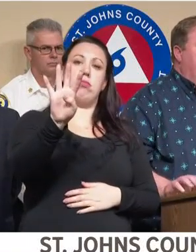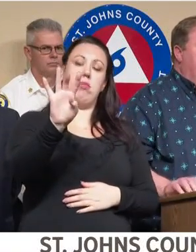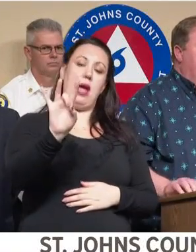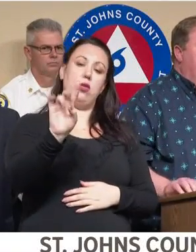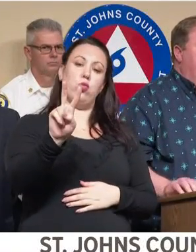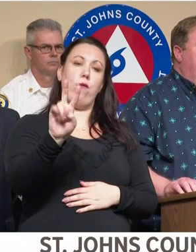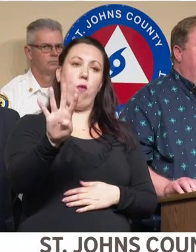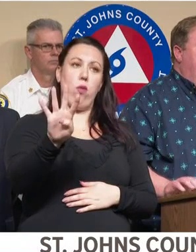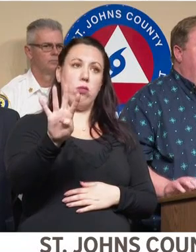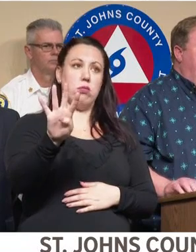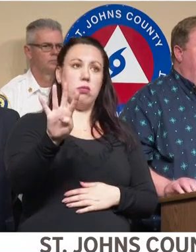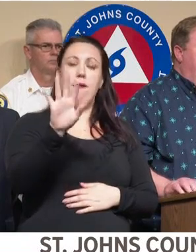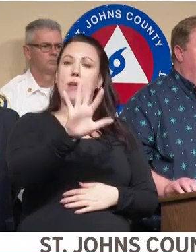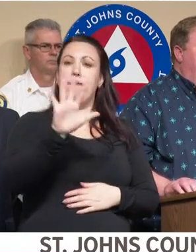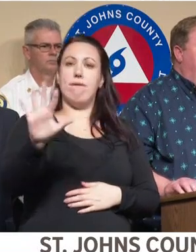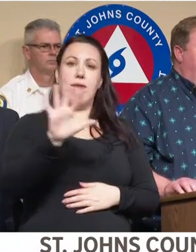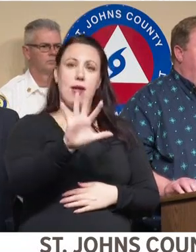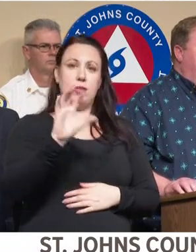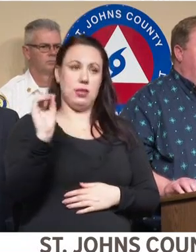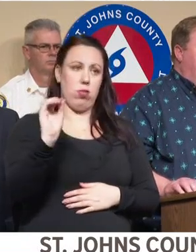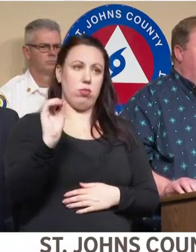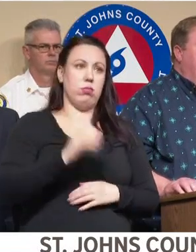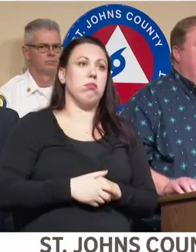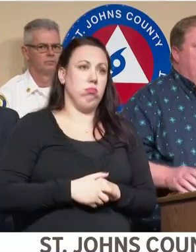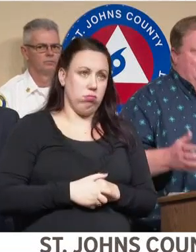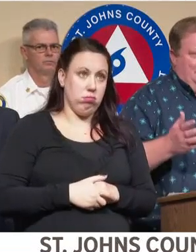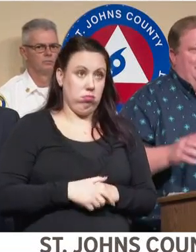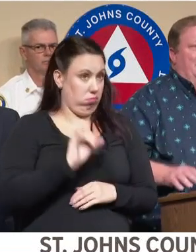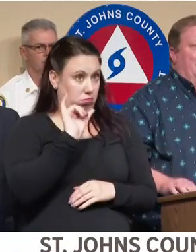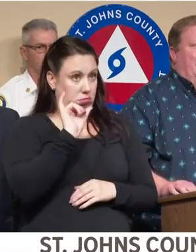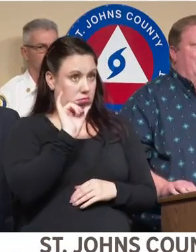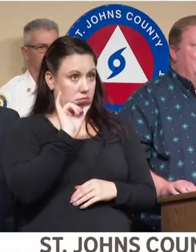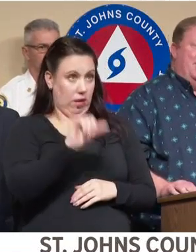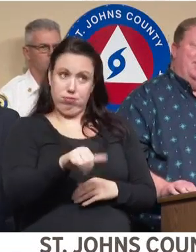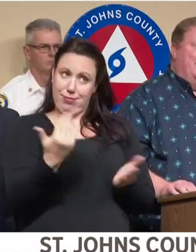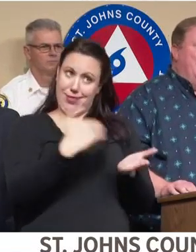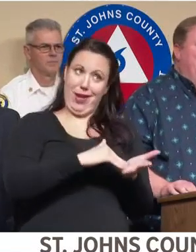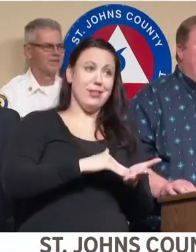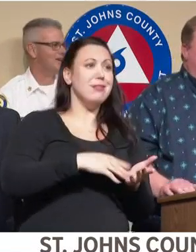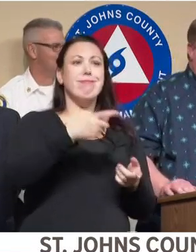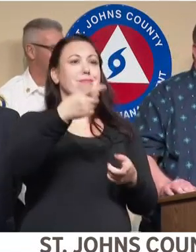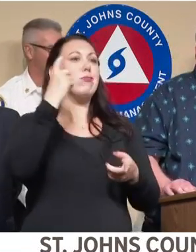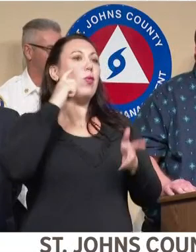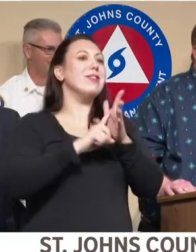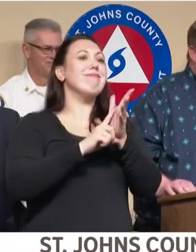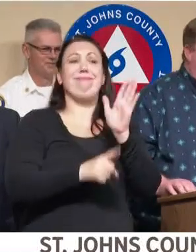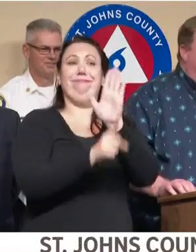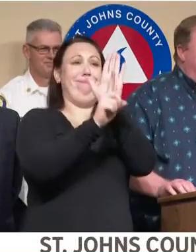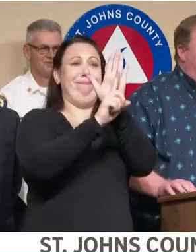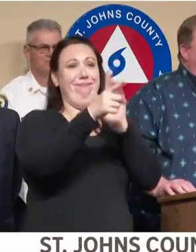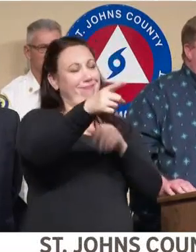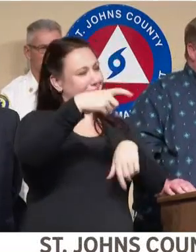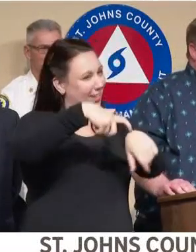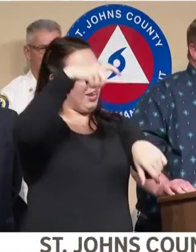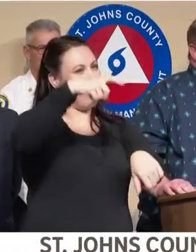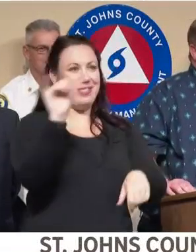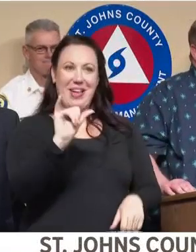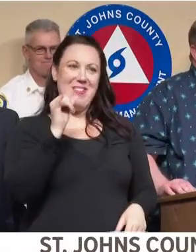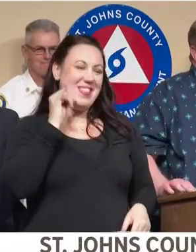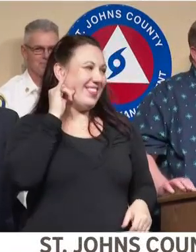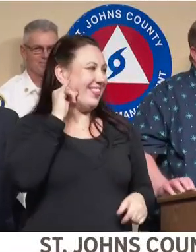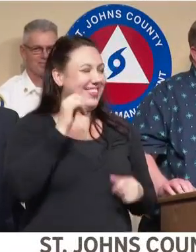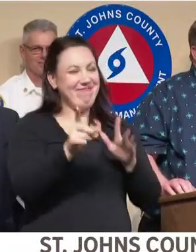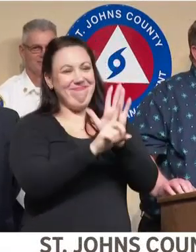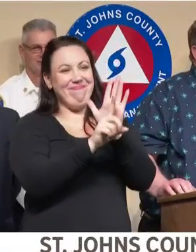-824-5550, which again, it's calling again. So we're right on time as yesterday.